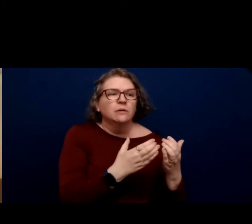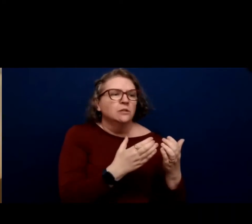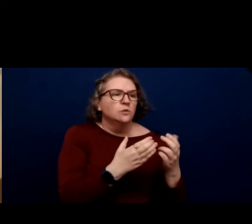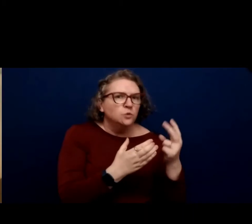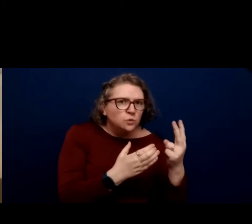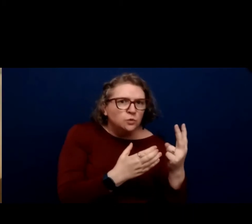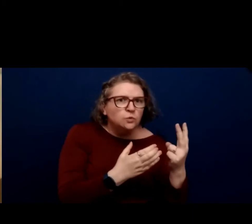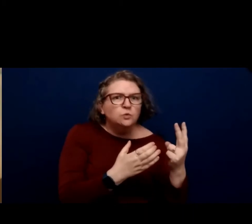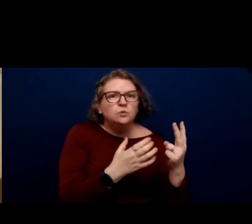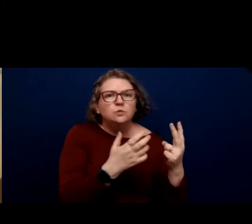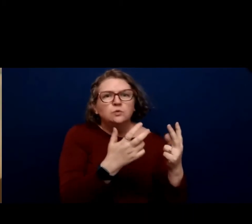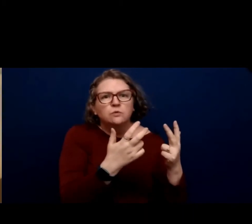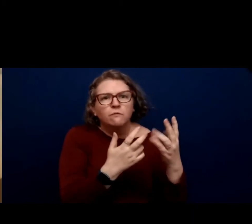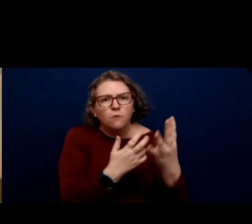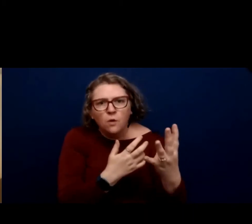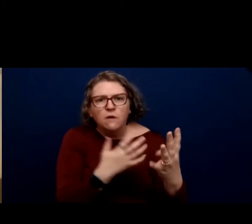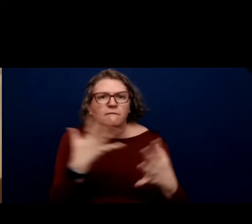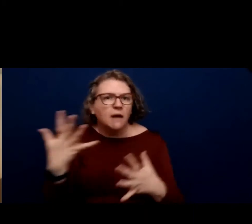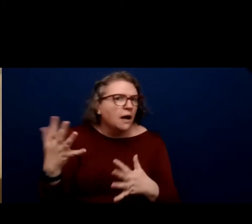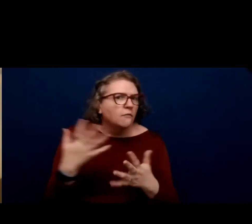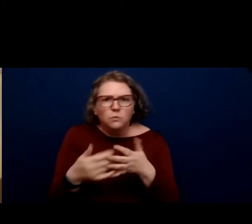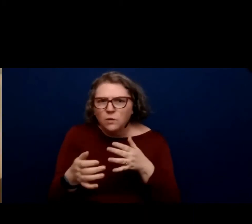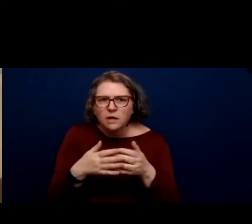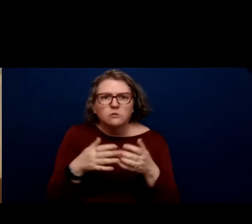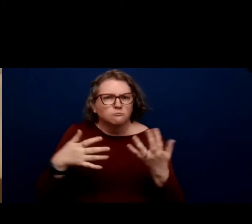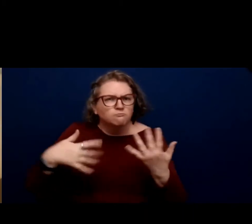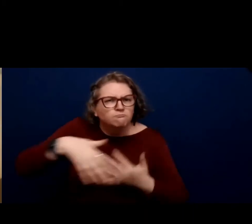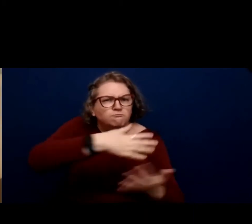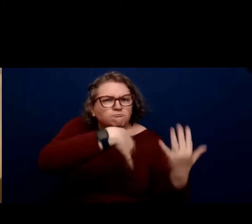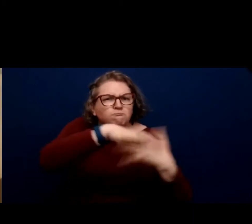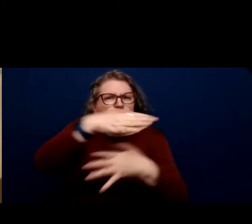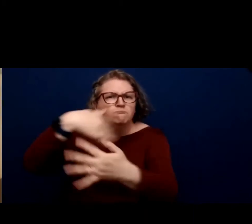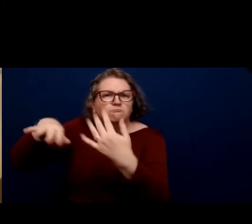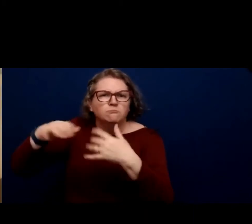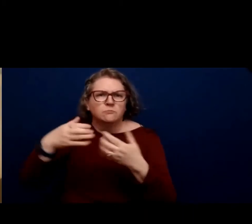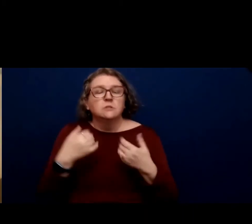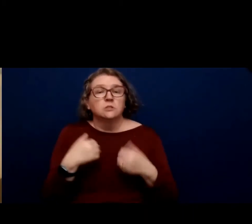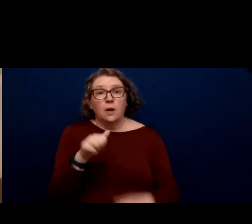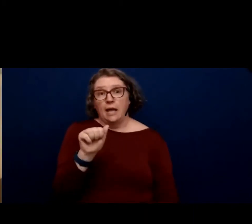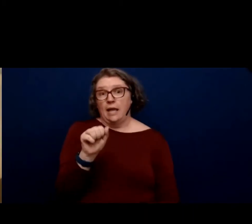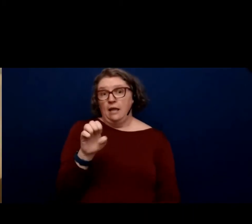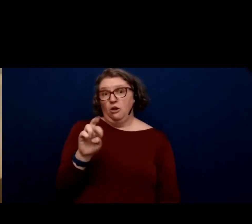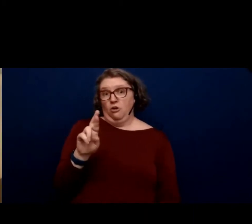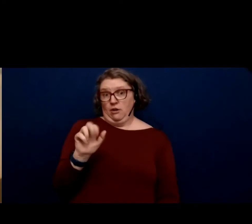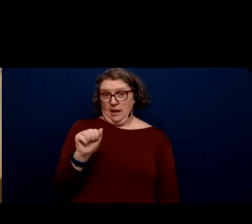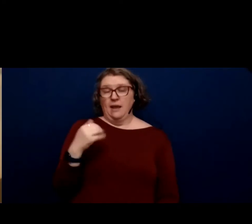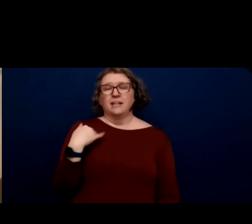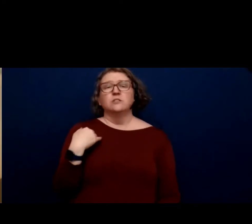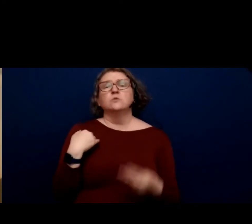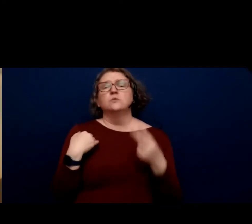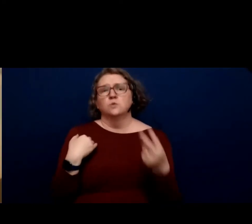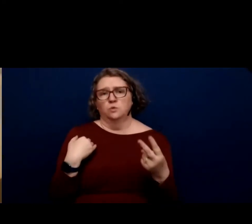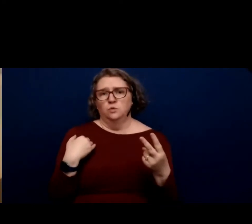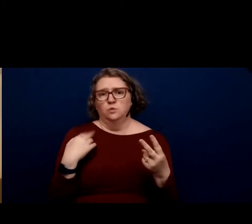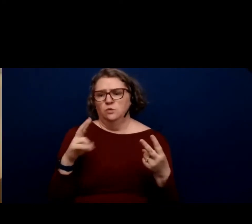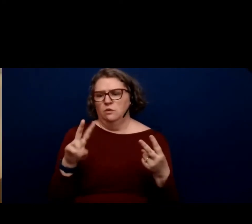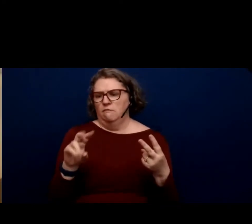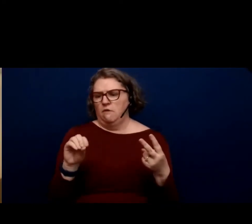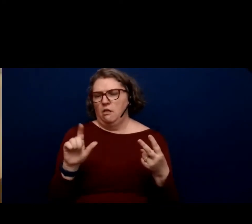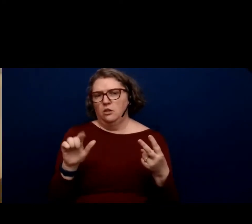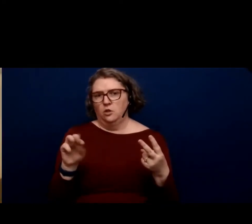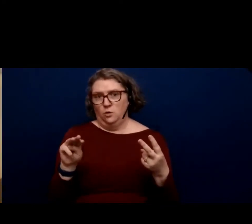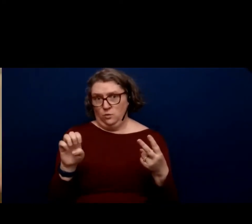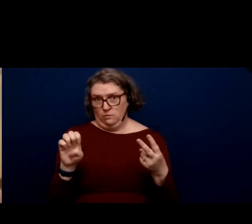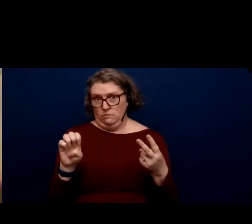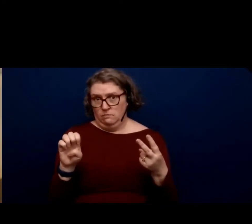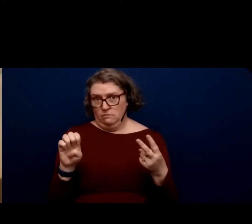two with others. So for example, ARA has two volumes that,